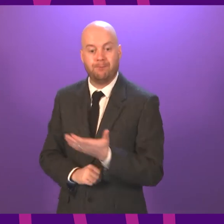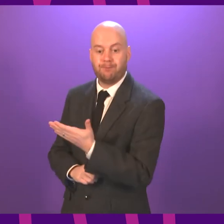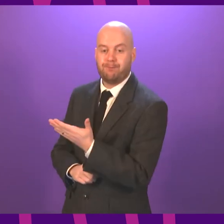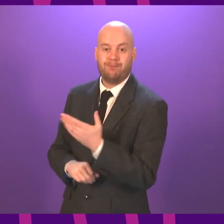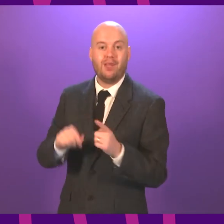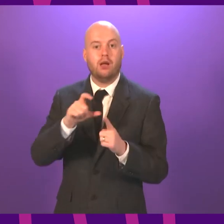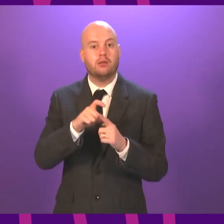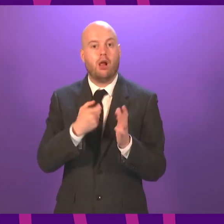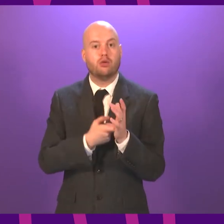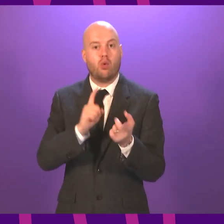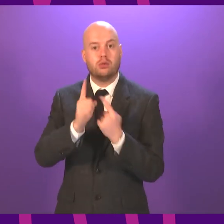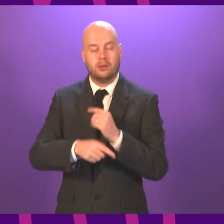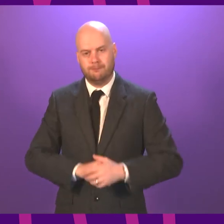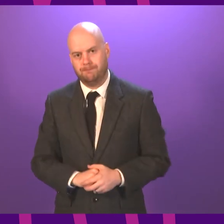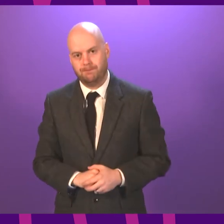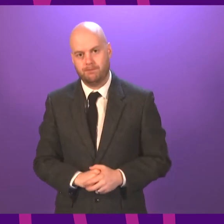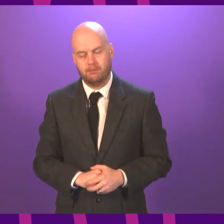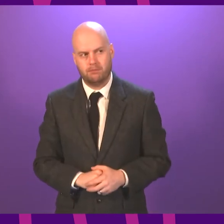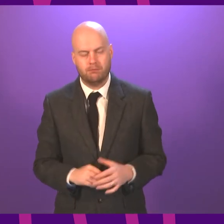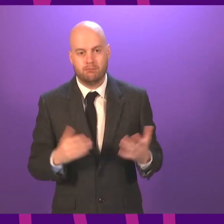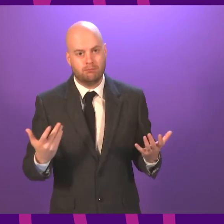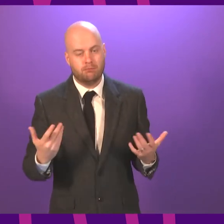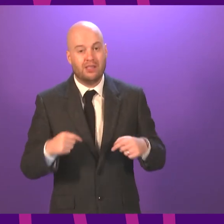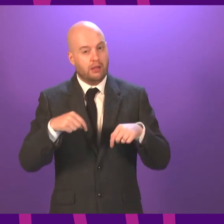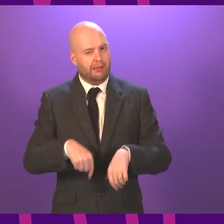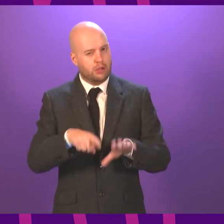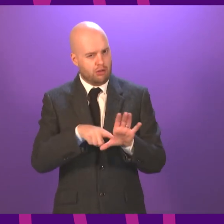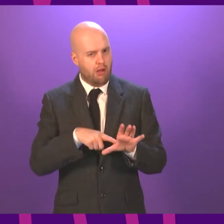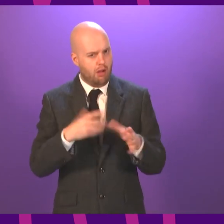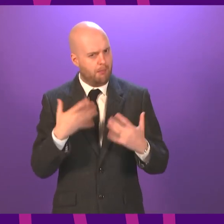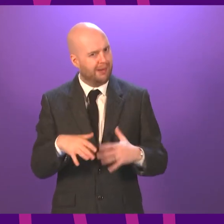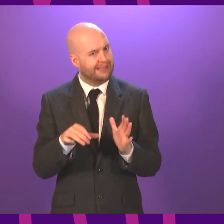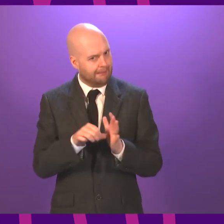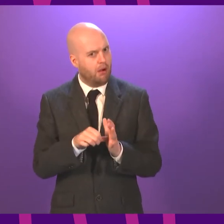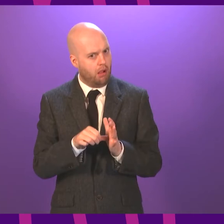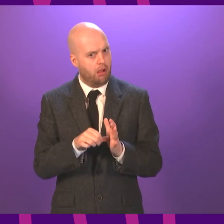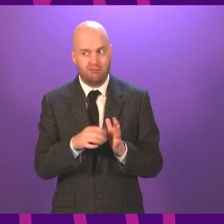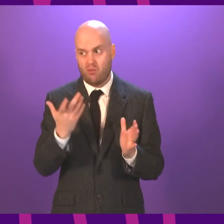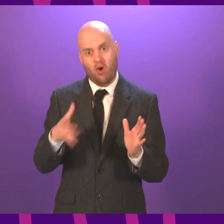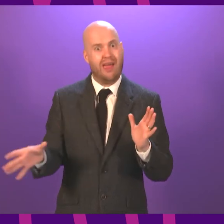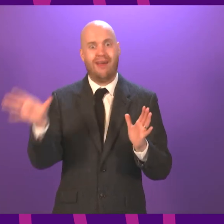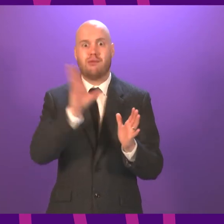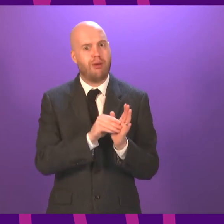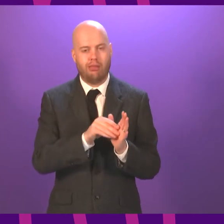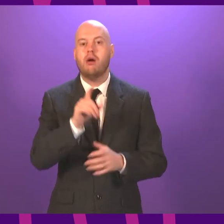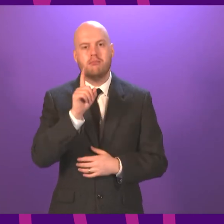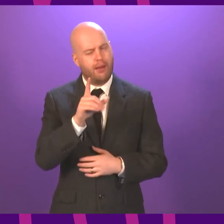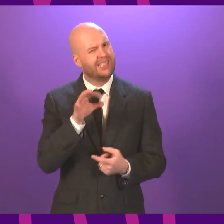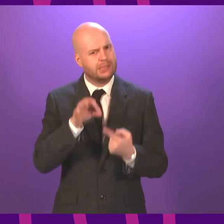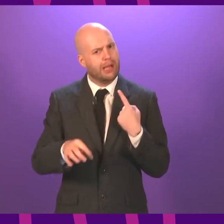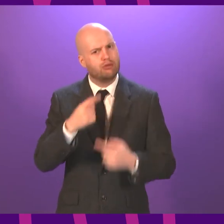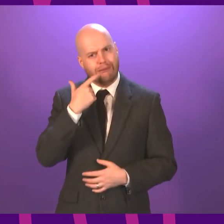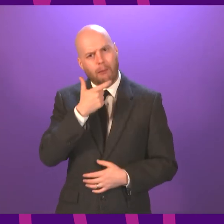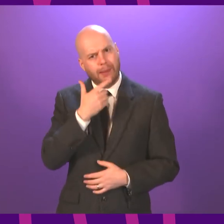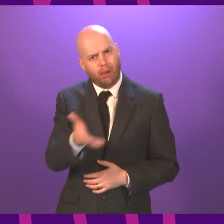This year has been difficult for everyone, but especially so for young people. And what has this government and the SQA done for them over the